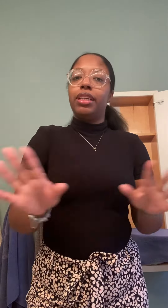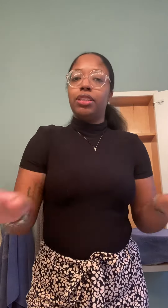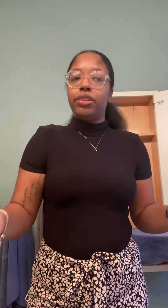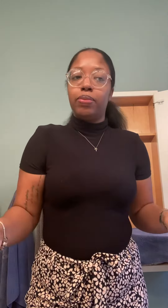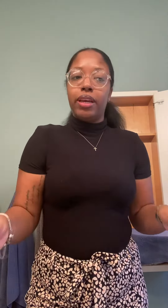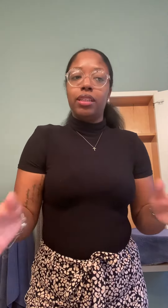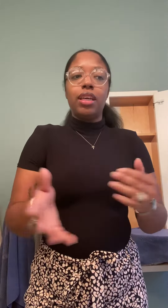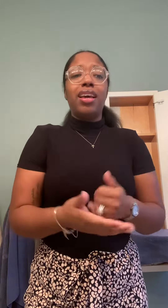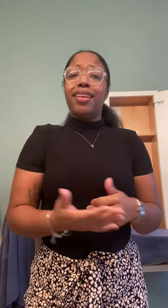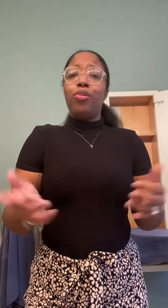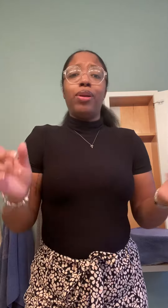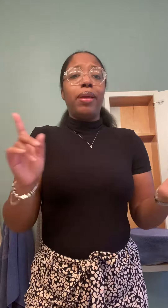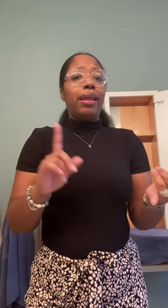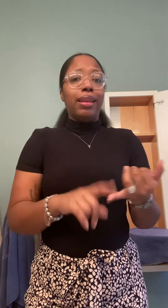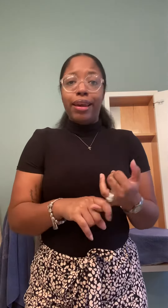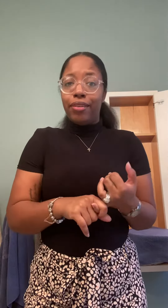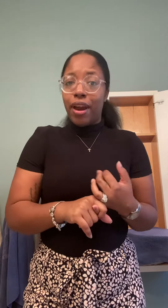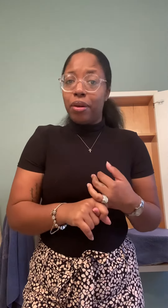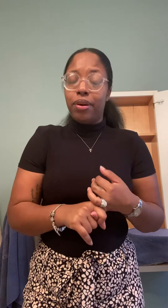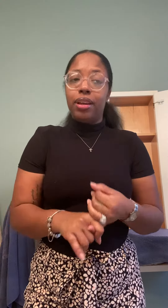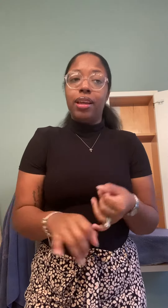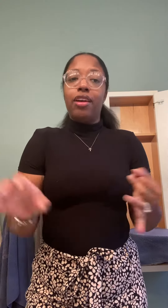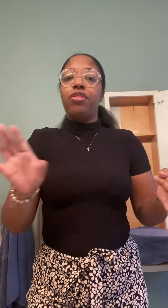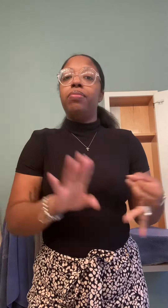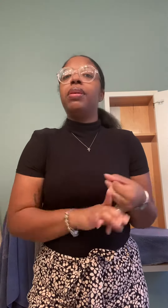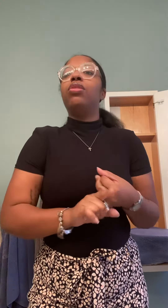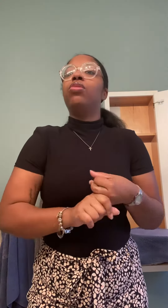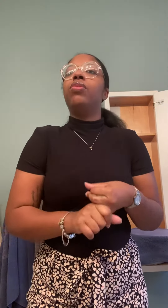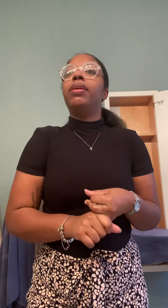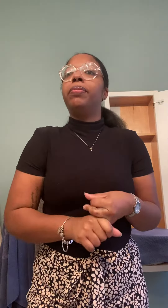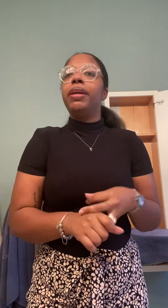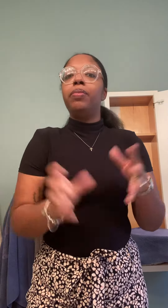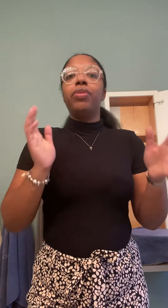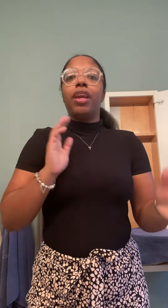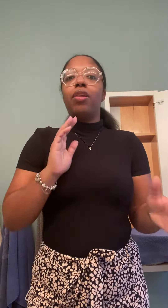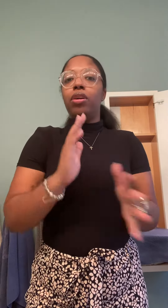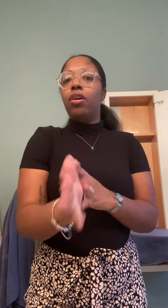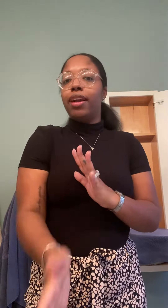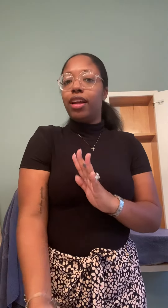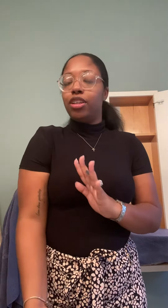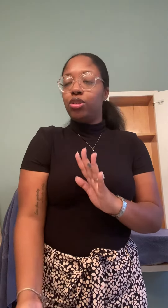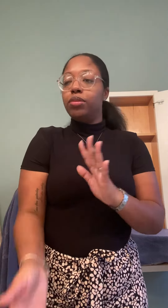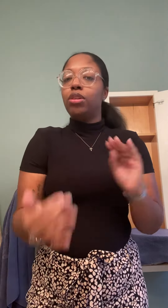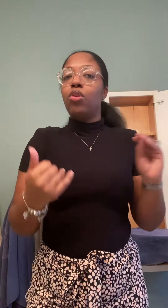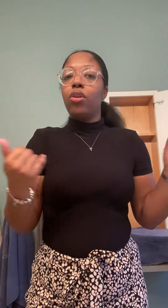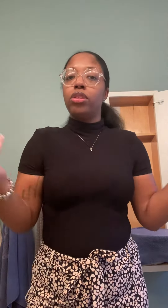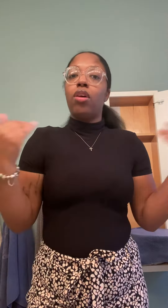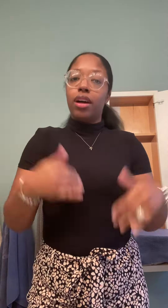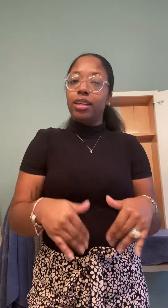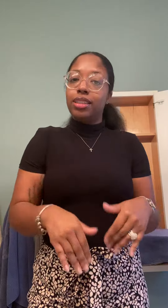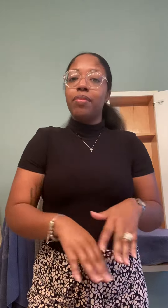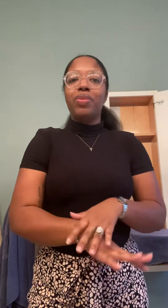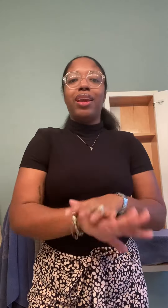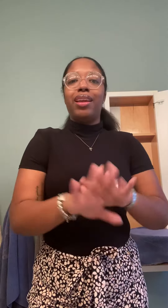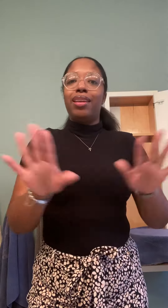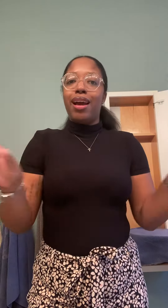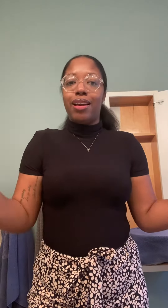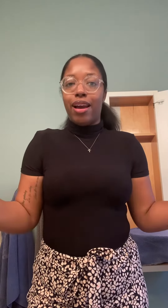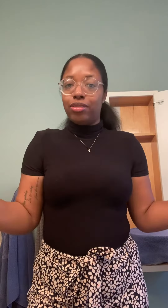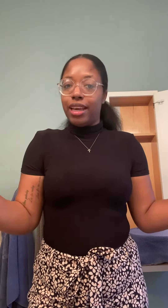into a space that we live how we want to live. If we be who we want to be and we go out of our dreams according to us and not outside